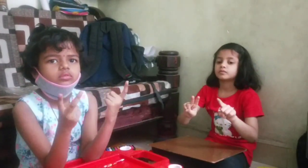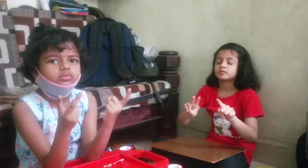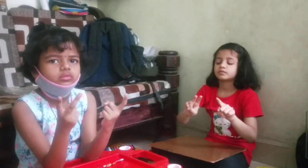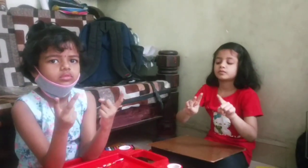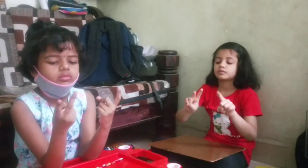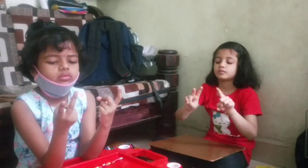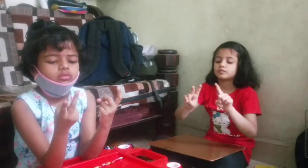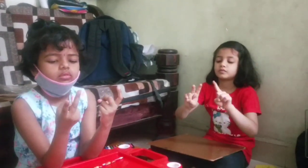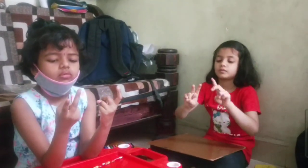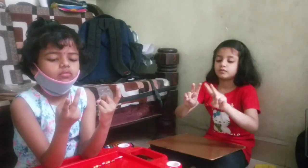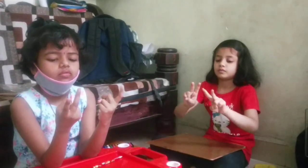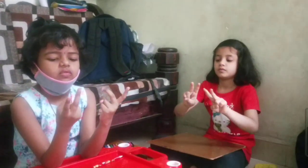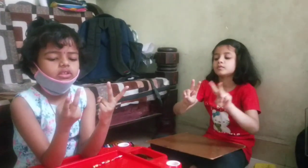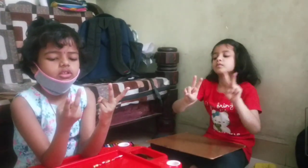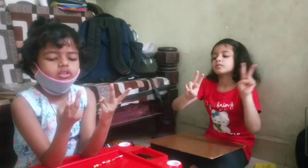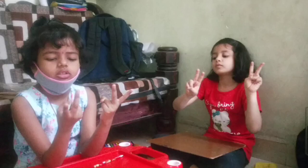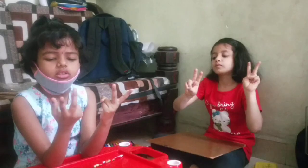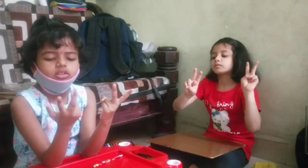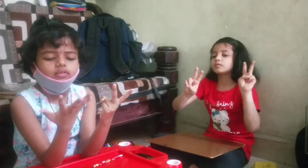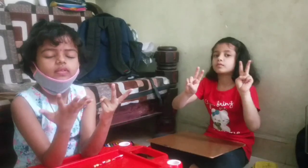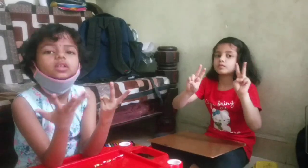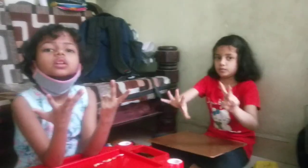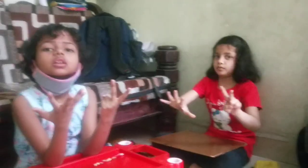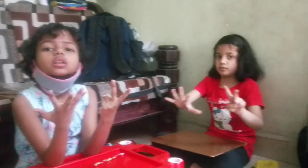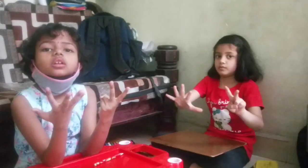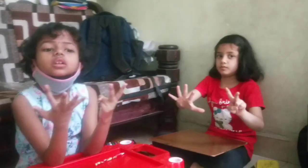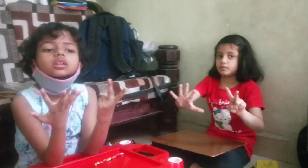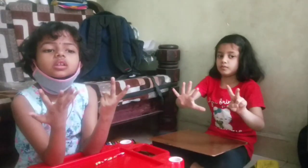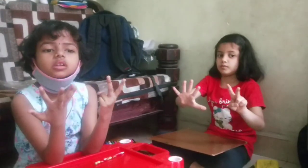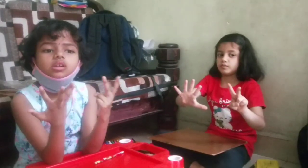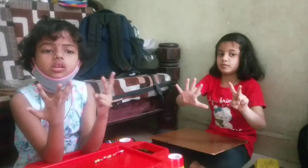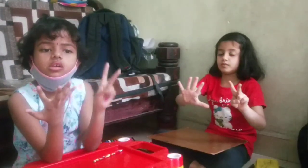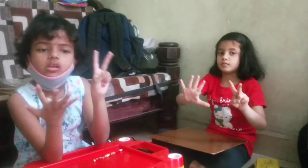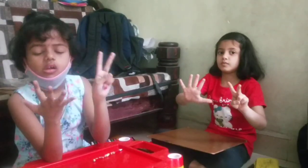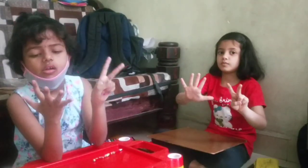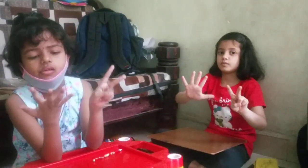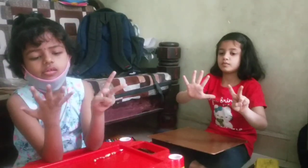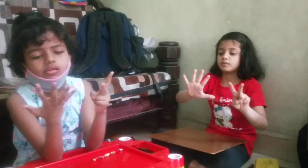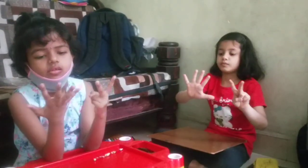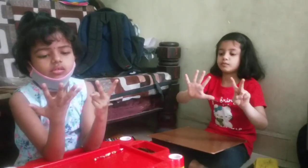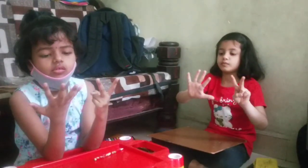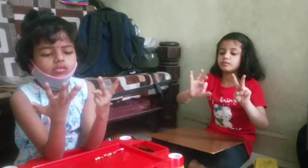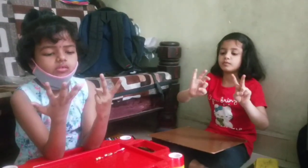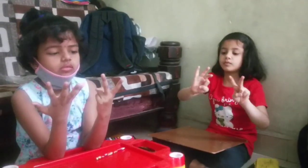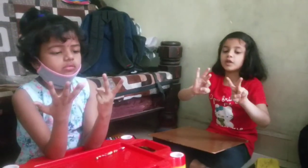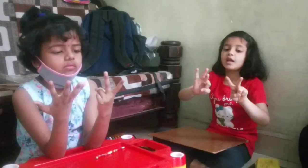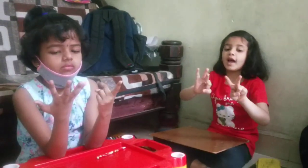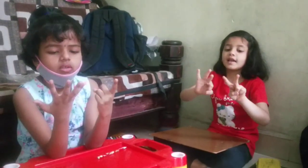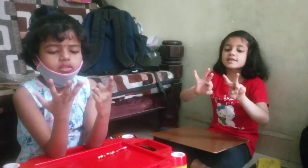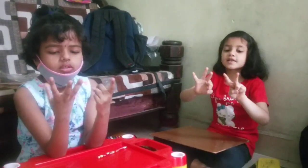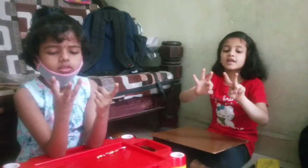minus 16. Answer.